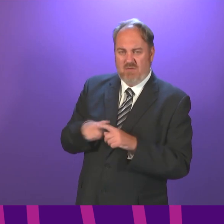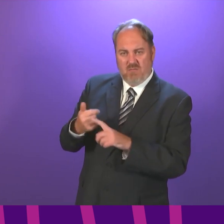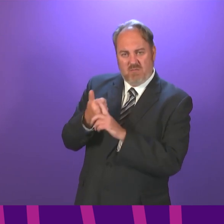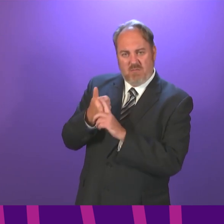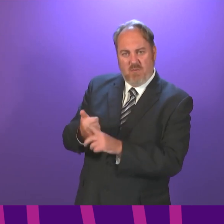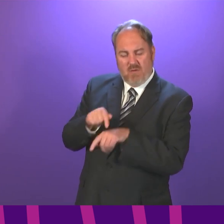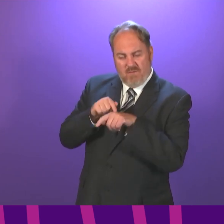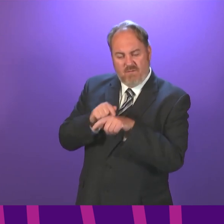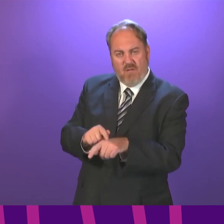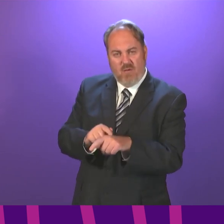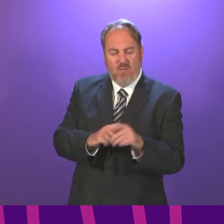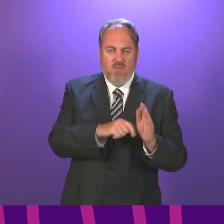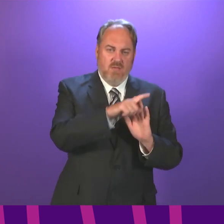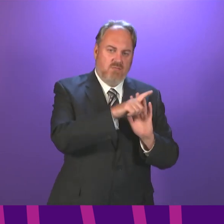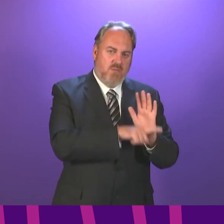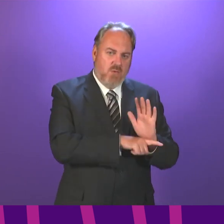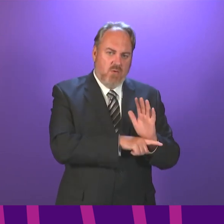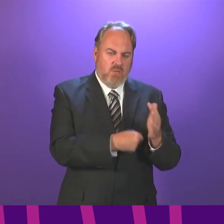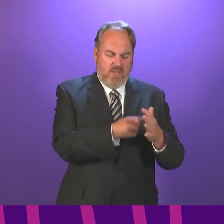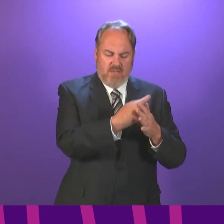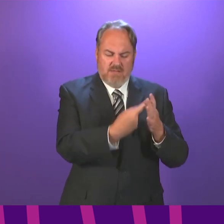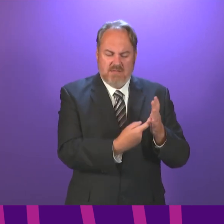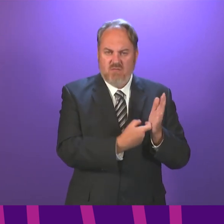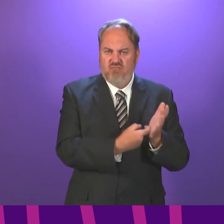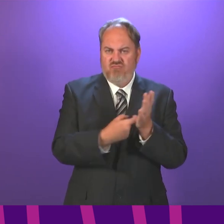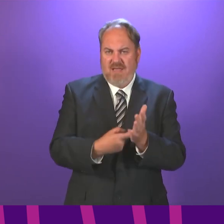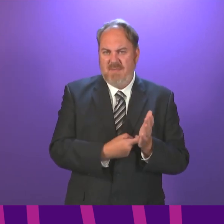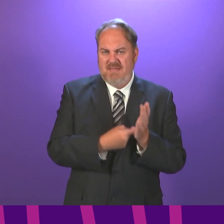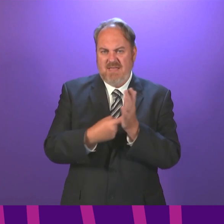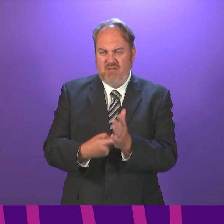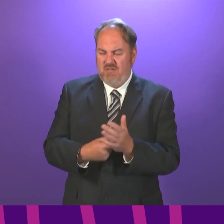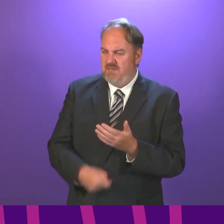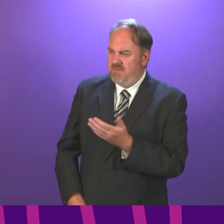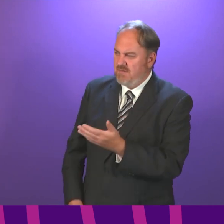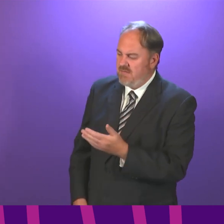recommendations made in the report? First Minister.